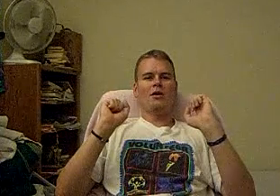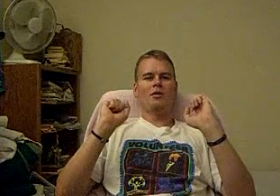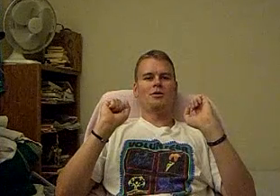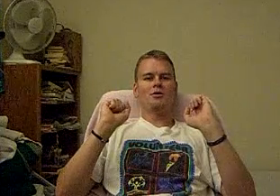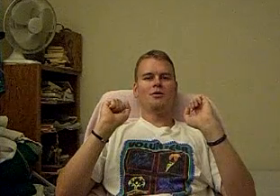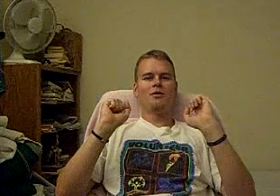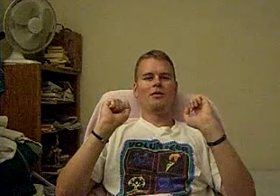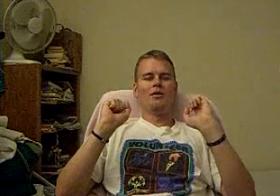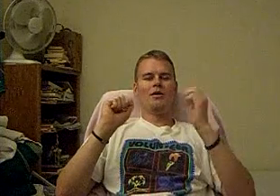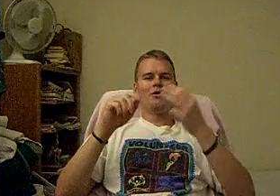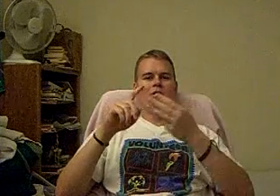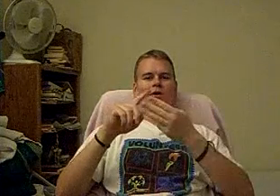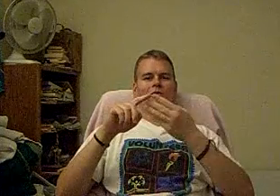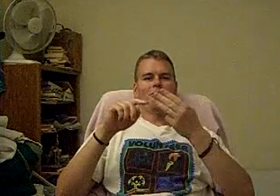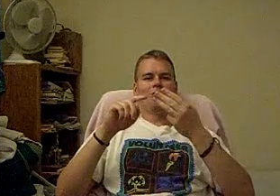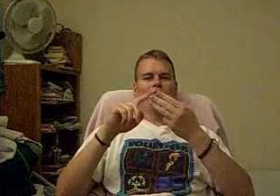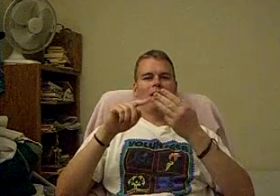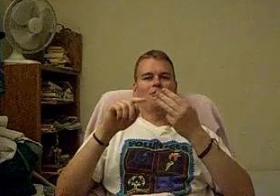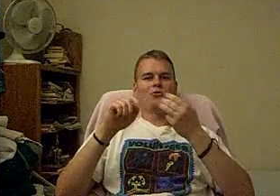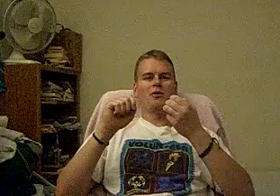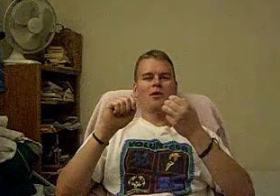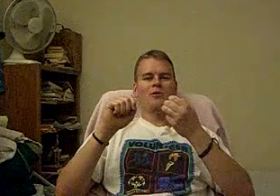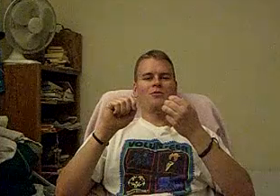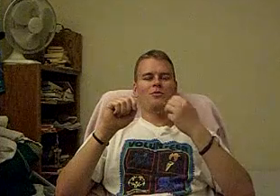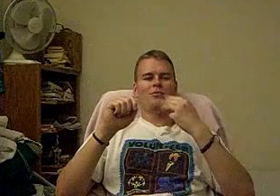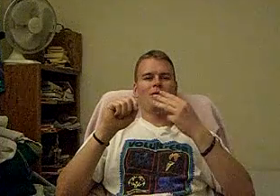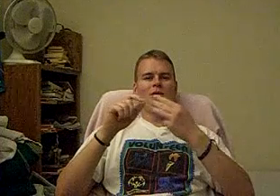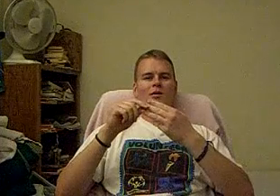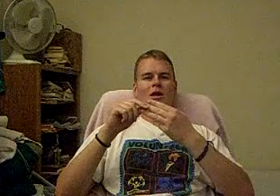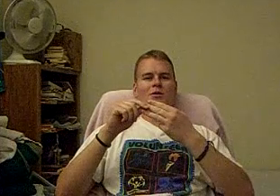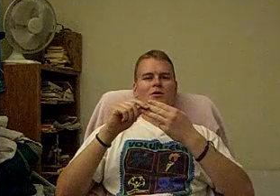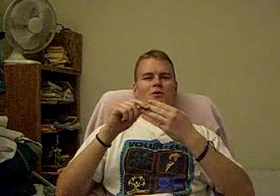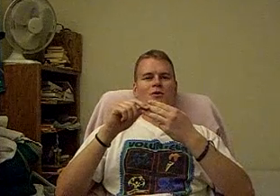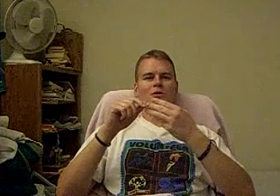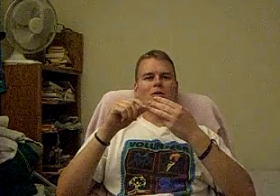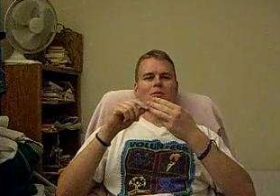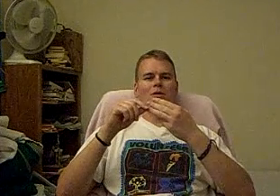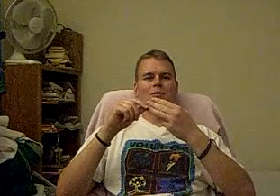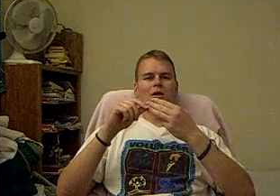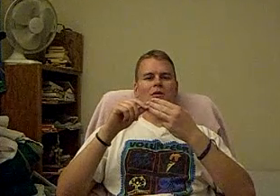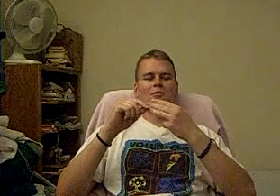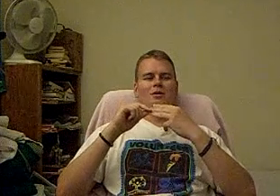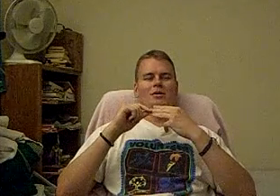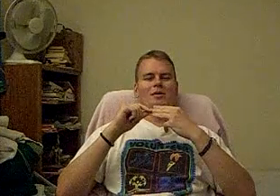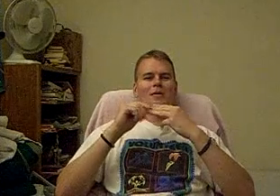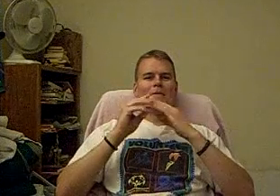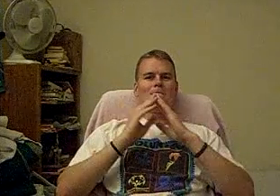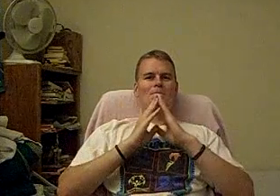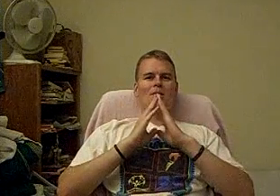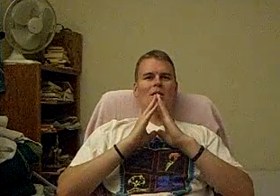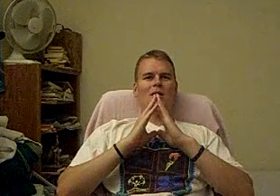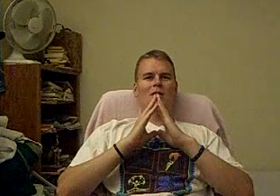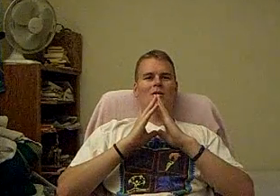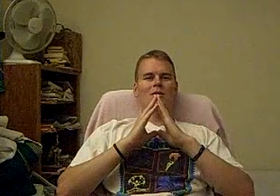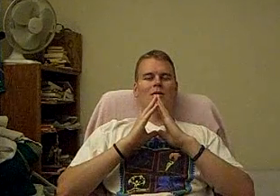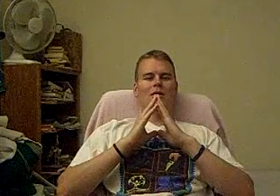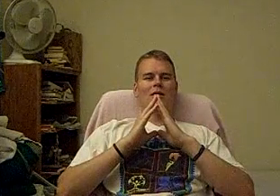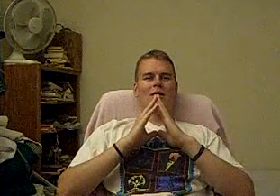attention. You know, it's, so having those three elements that I mentioned earlier, you know, coming together. And I